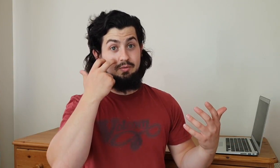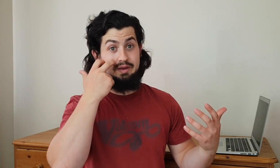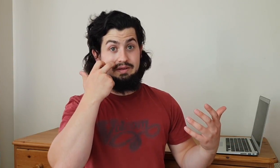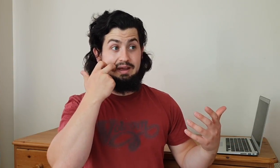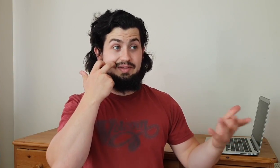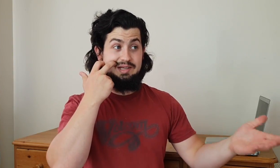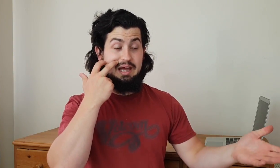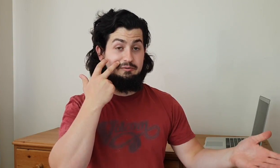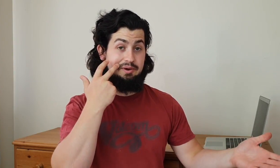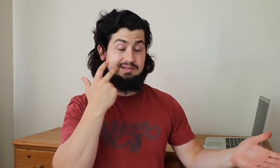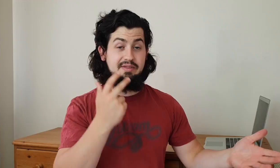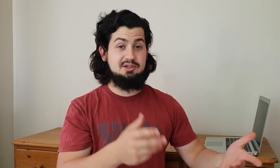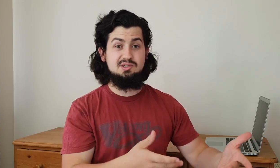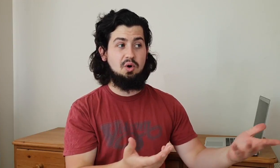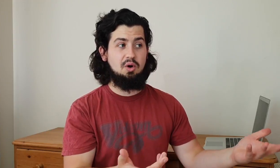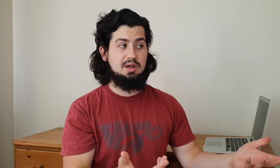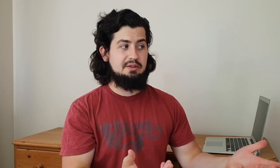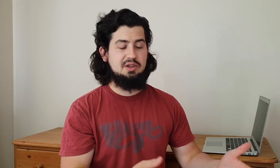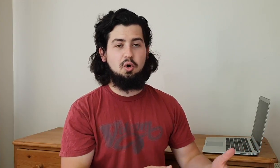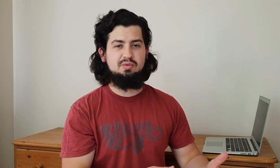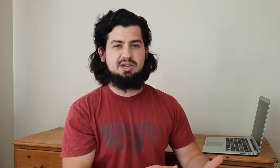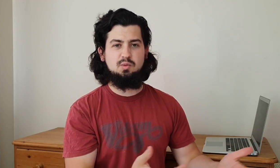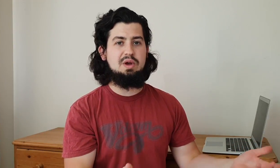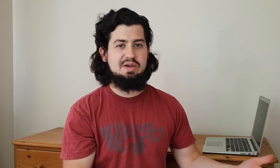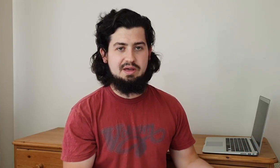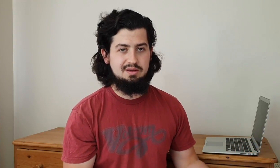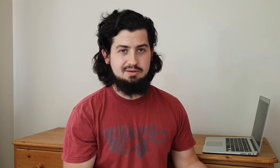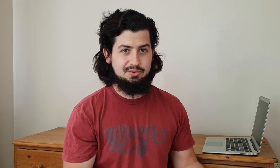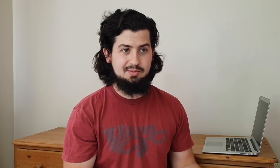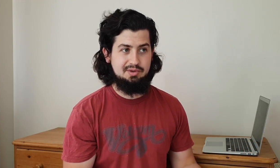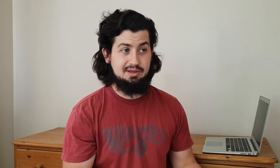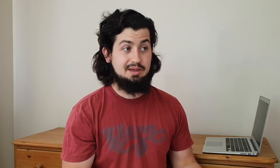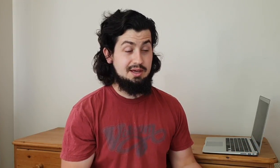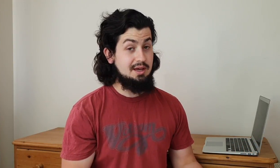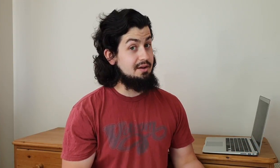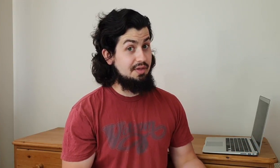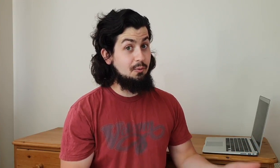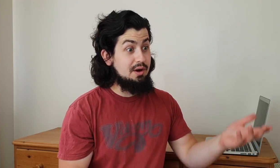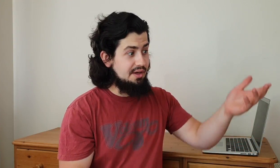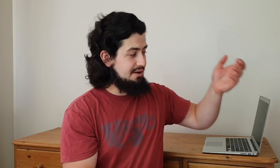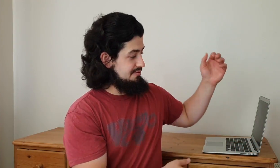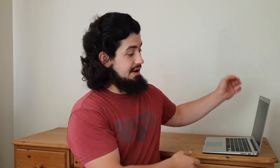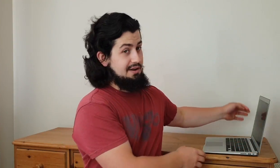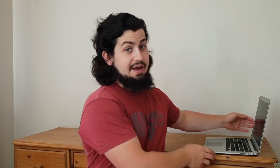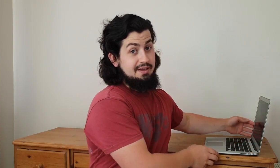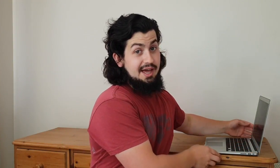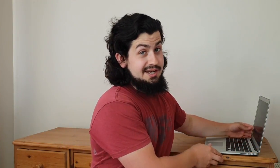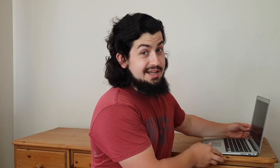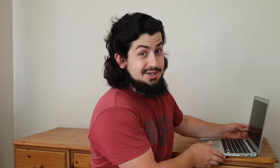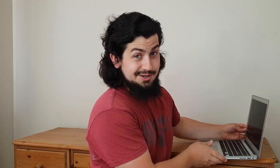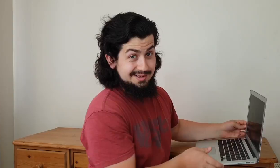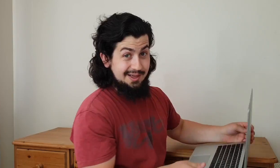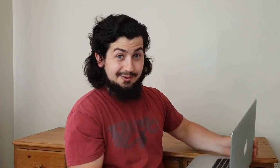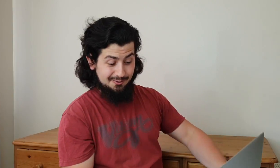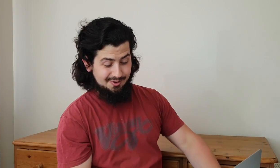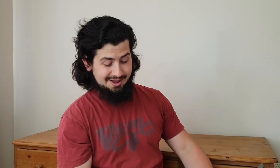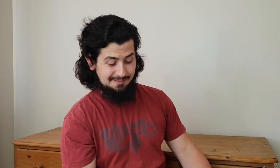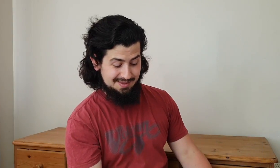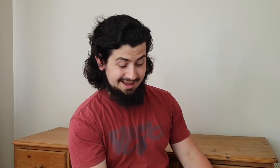reason that if there's a deaf person and they're just not they're not really is with it or something they're with it right they're ninjas in their own way yeah